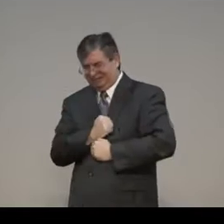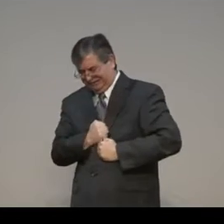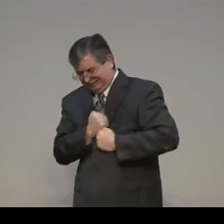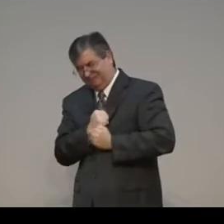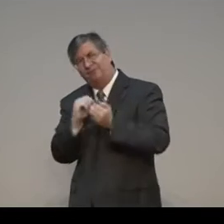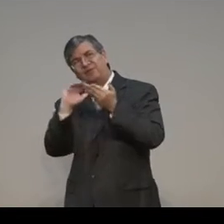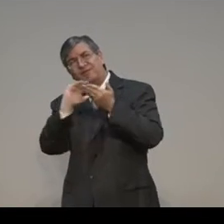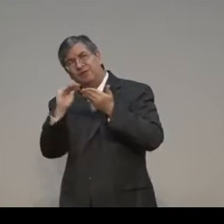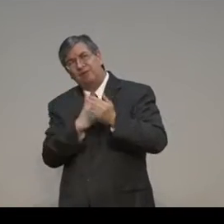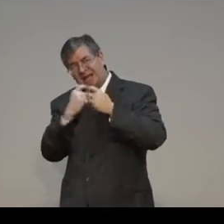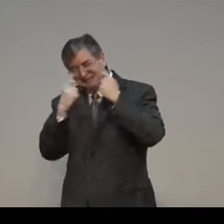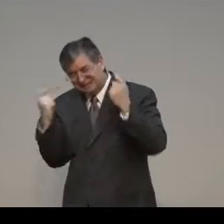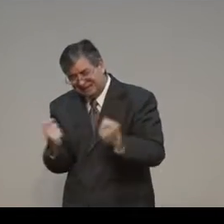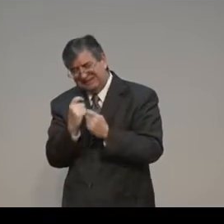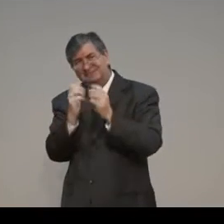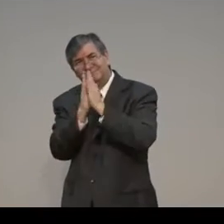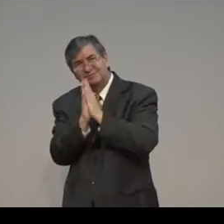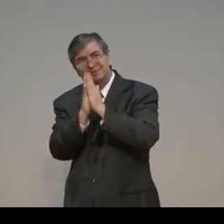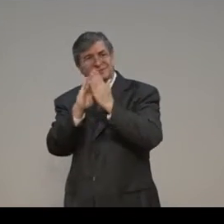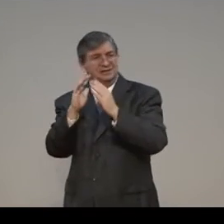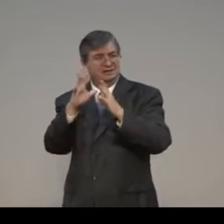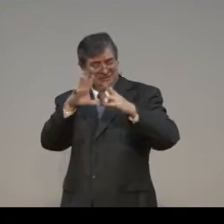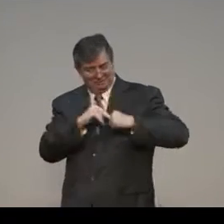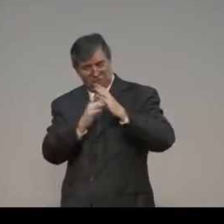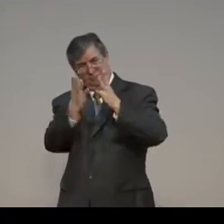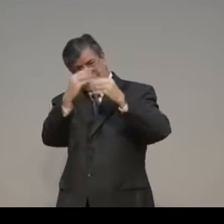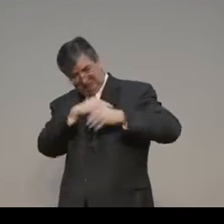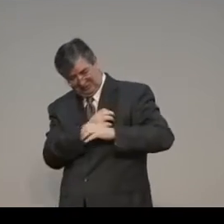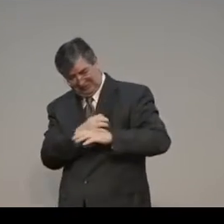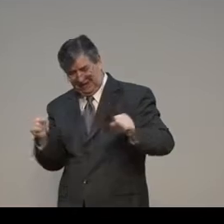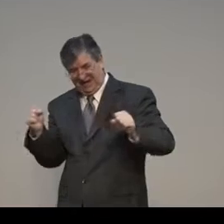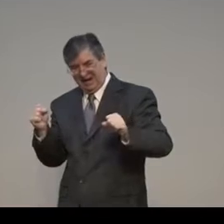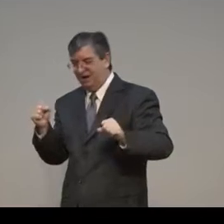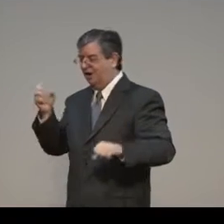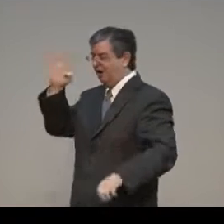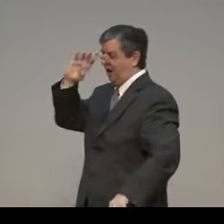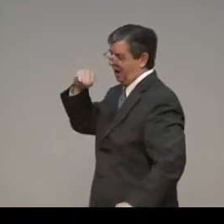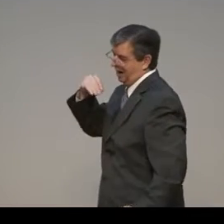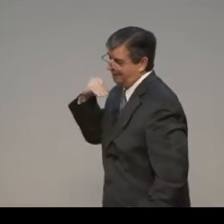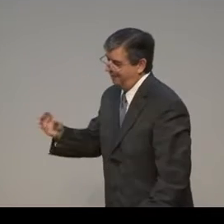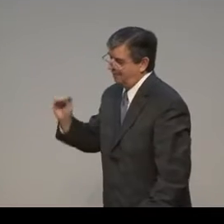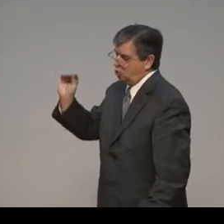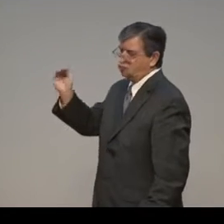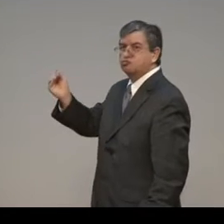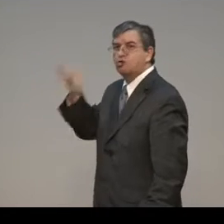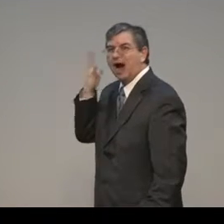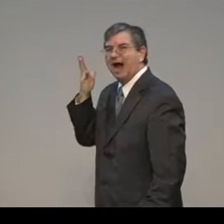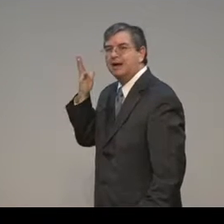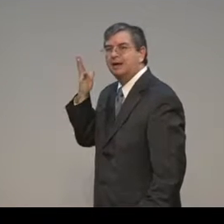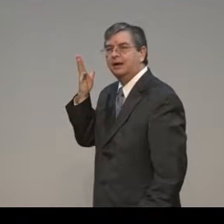awful things, they are regretful for what they've done. They look to the Lord and ask for forgiveness. They accept Jesus Christ as